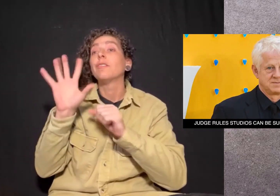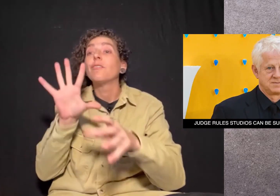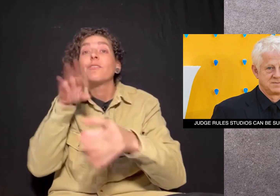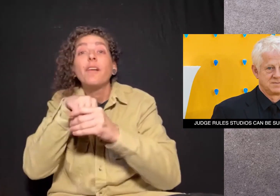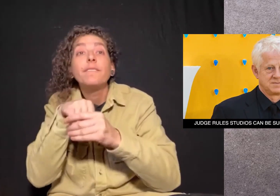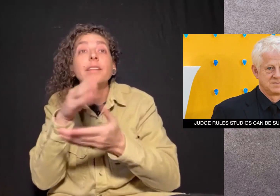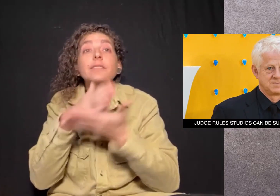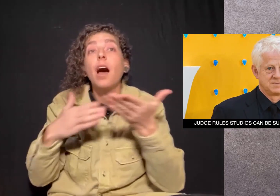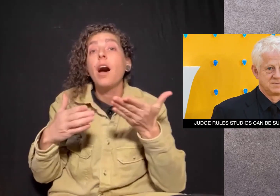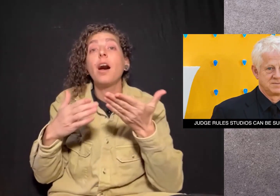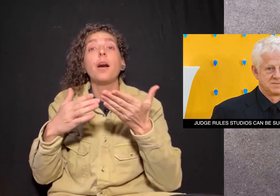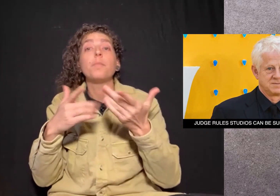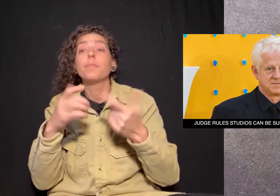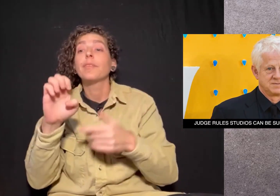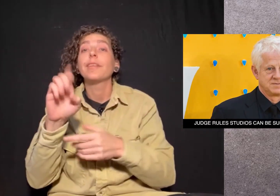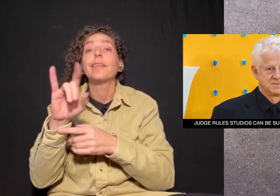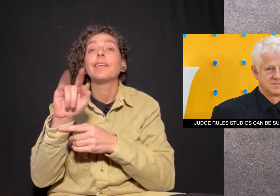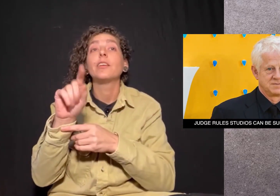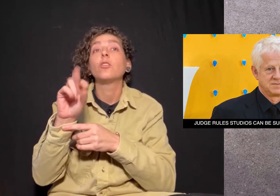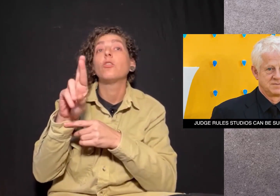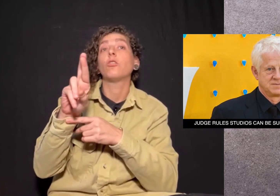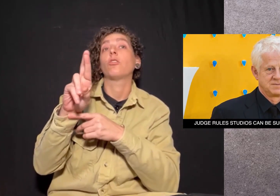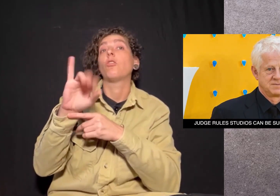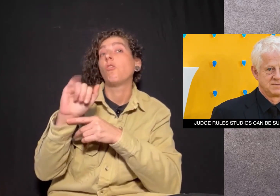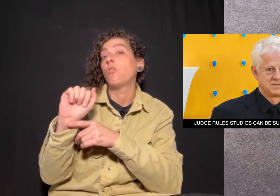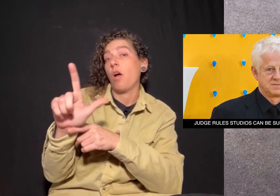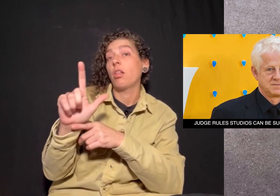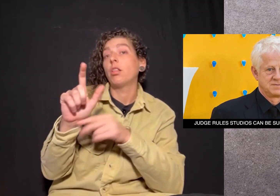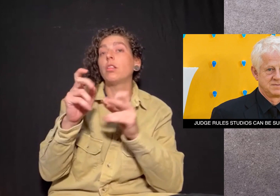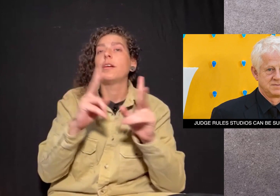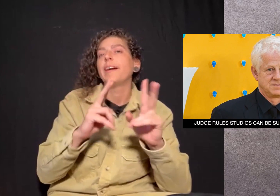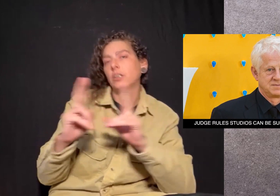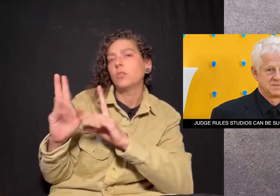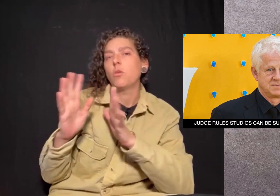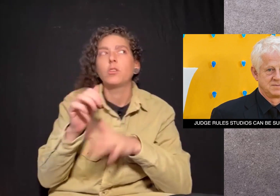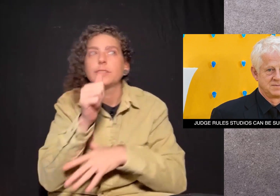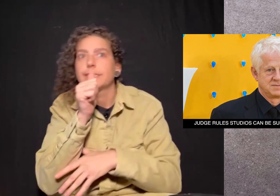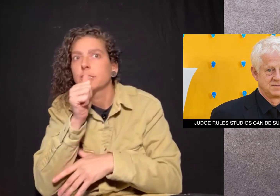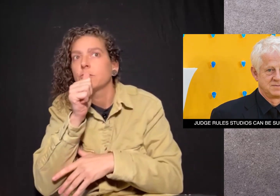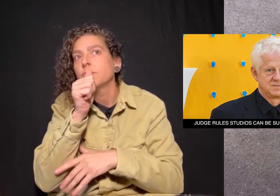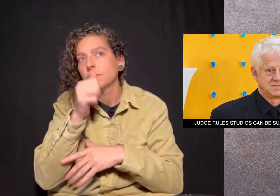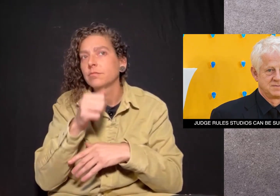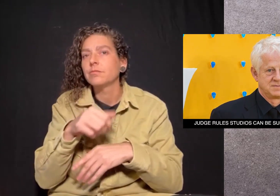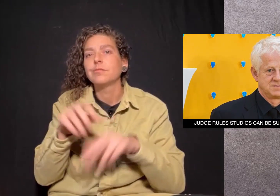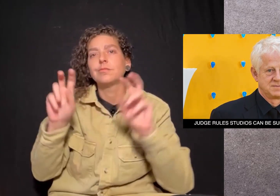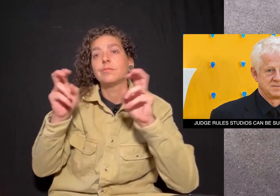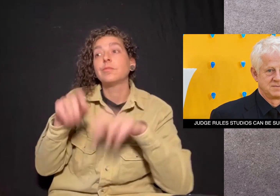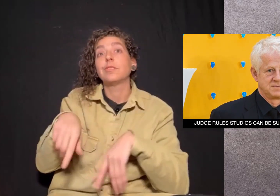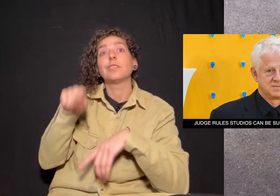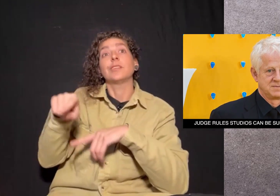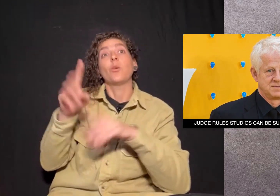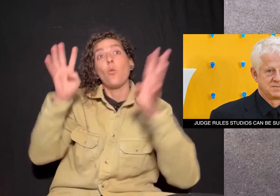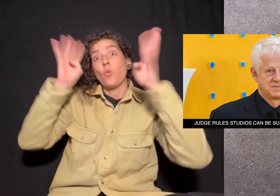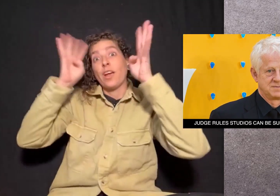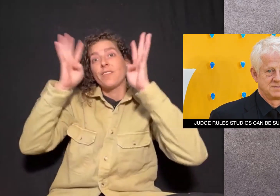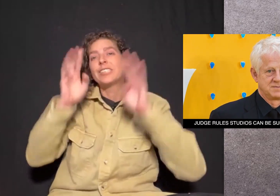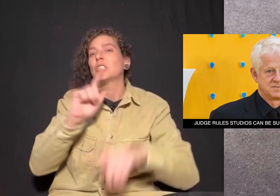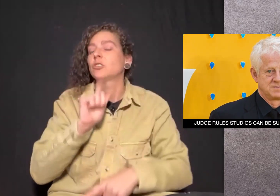Ann ruled while movie trailers involve some editorial discretion, its